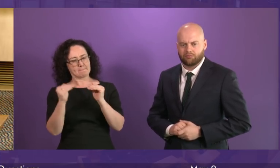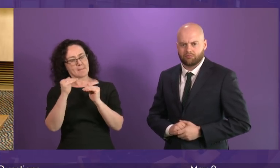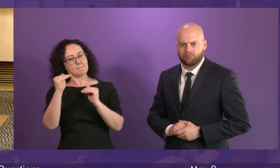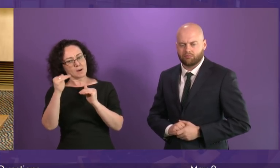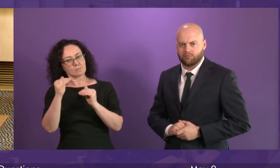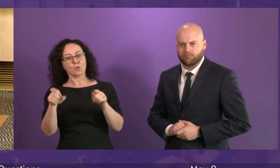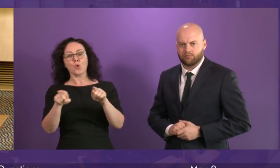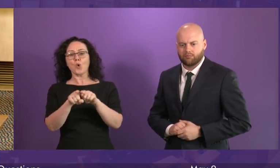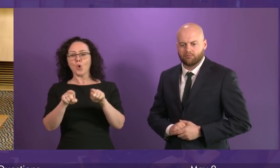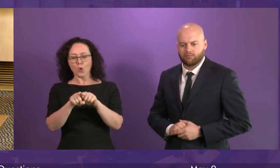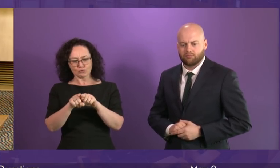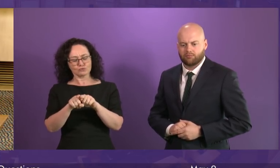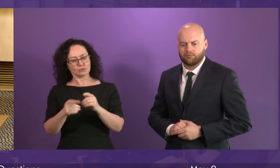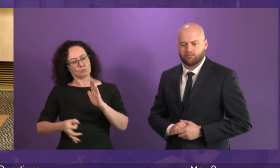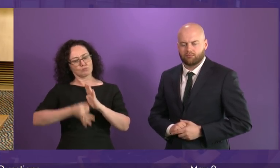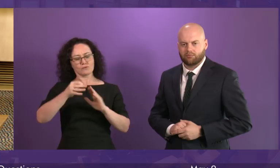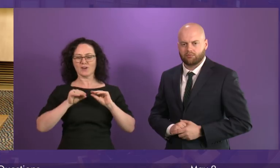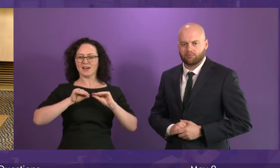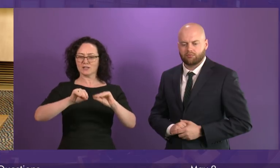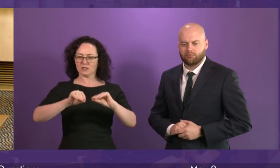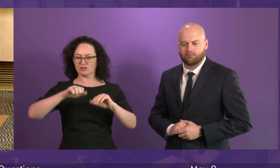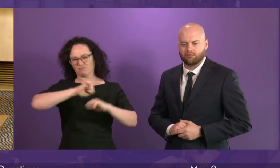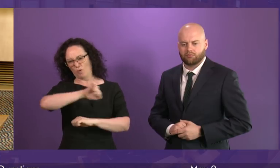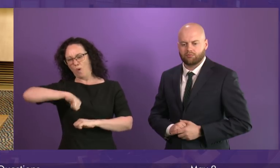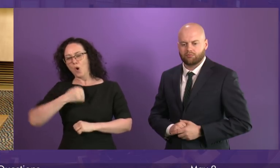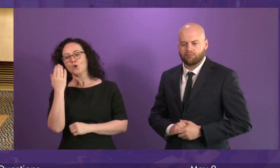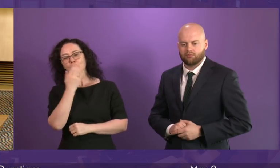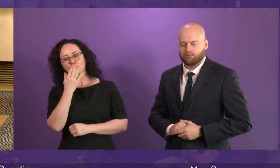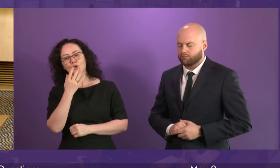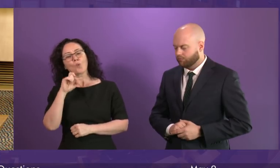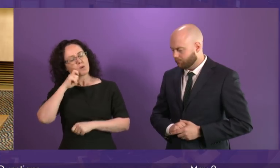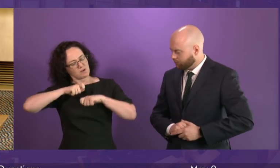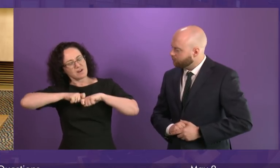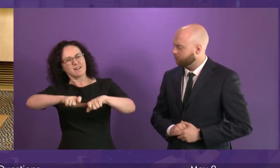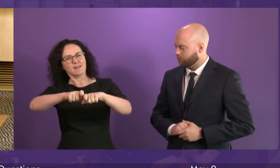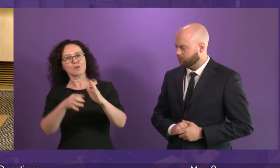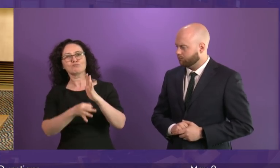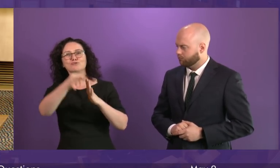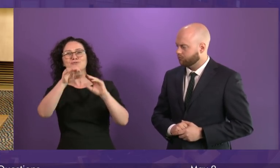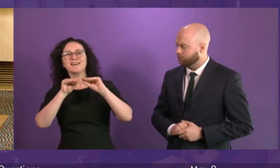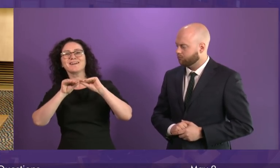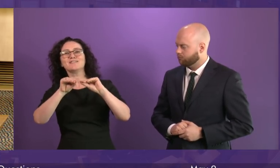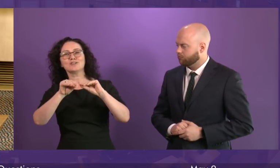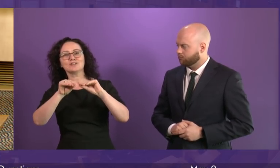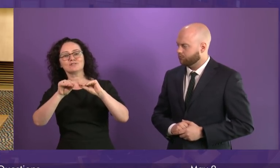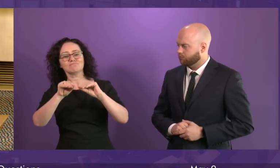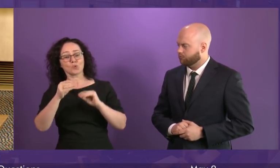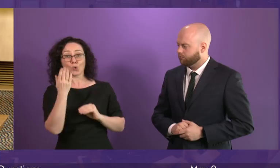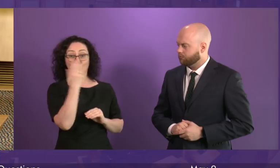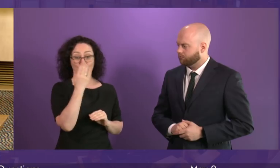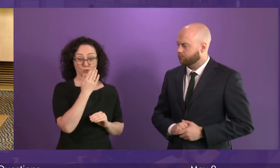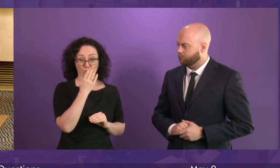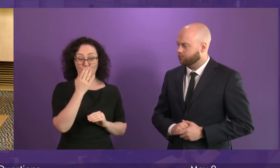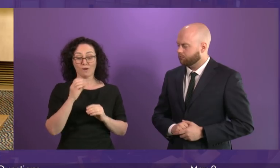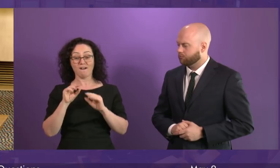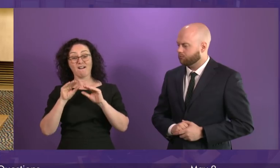in our classrooms. So we'll get on with doing the job of improving education, early years, school education, further and higher education and the routes